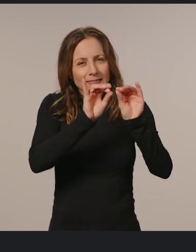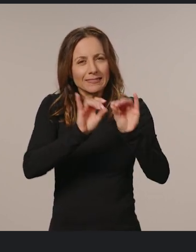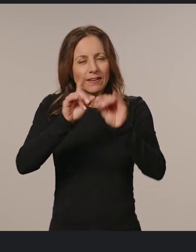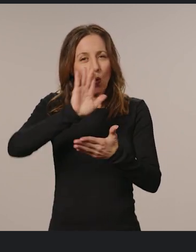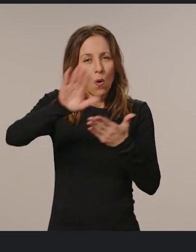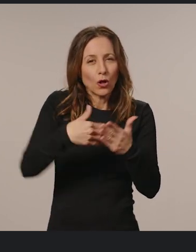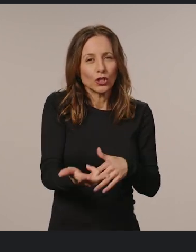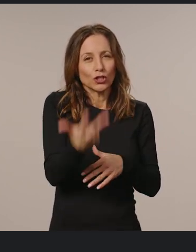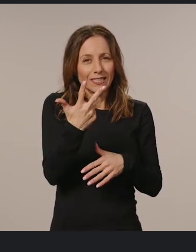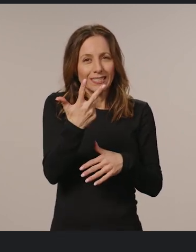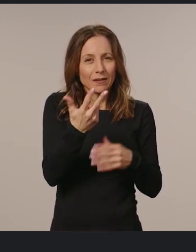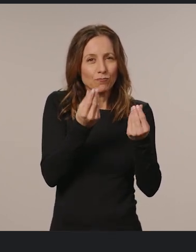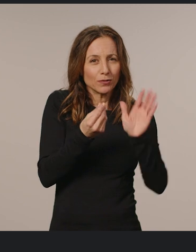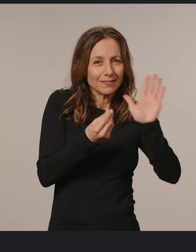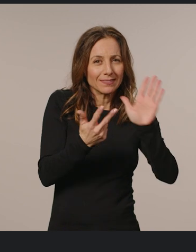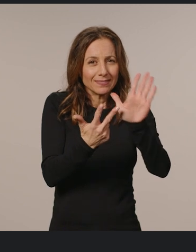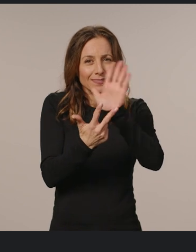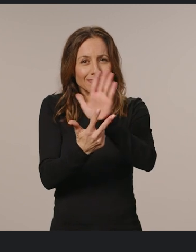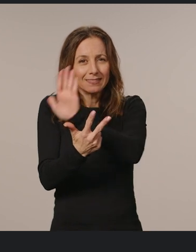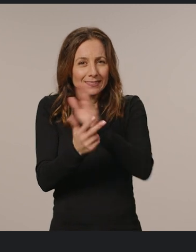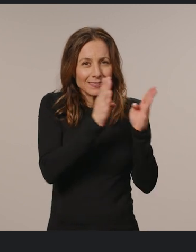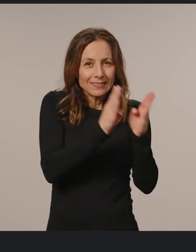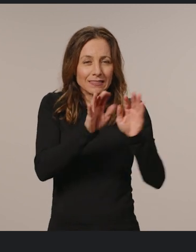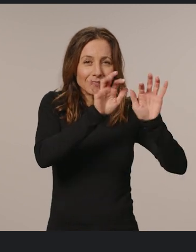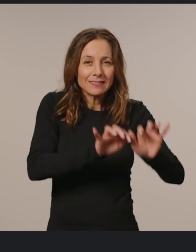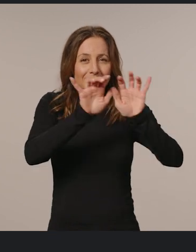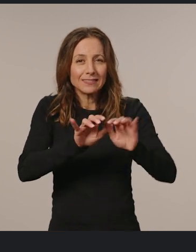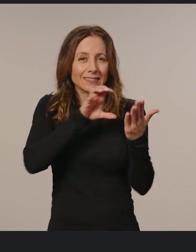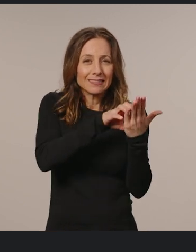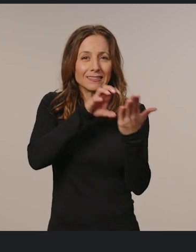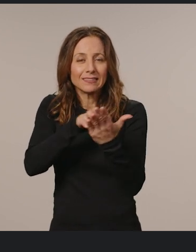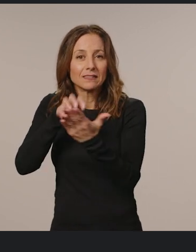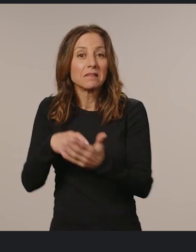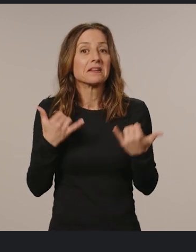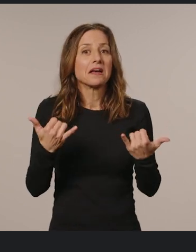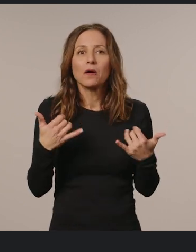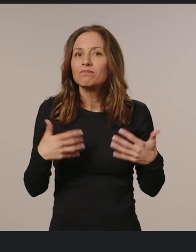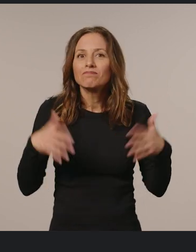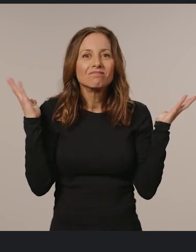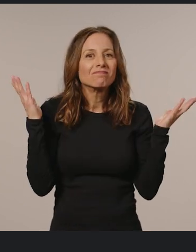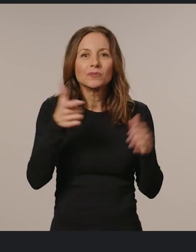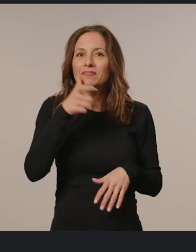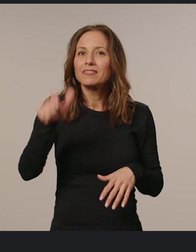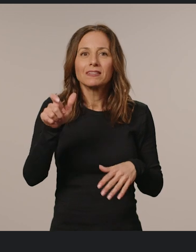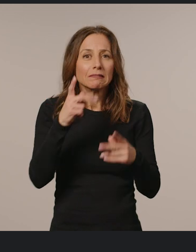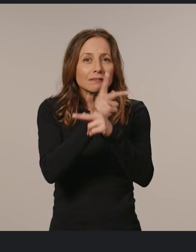properties at different keyframe points to write the code like this. But now, you don't have to calculate in between points and